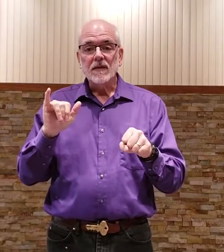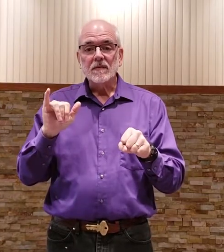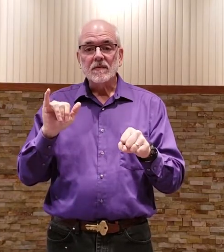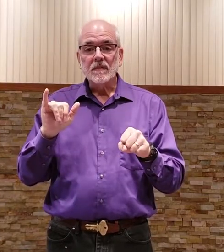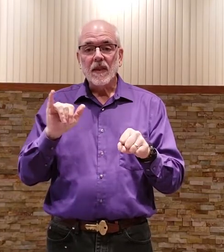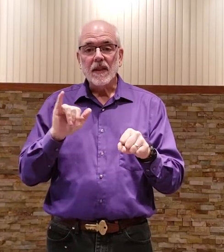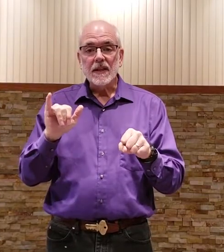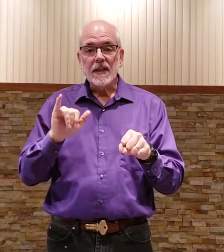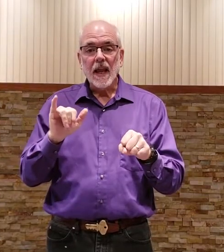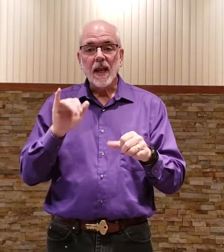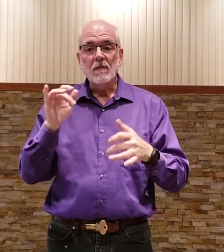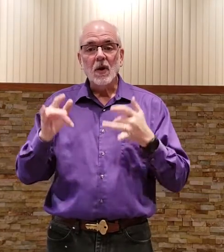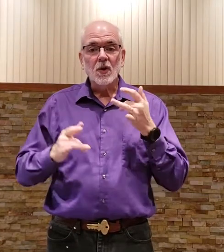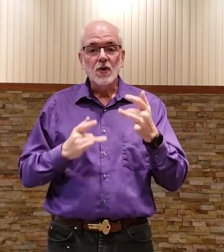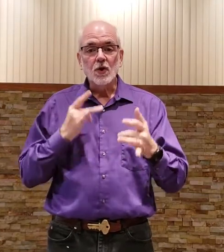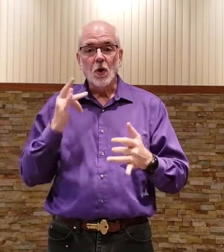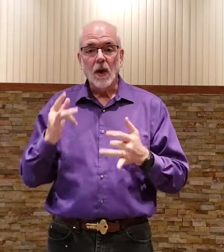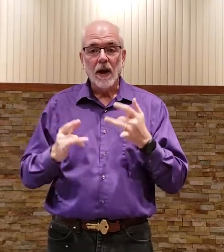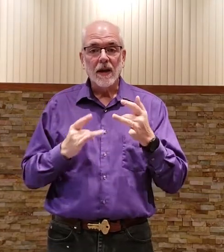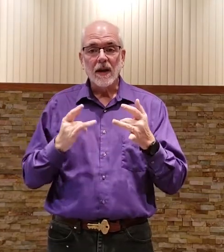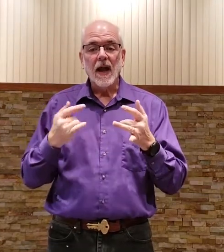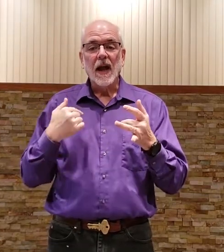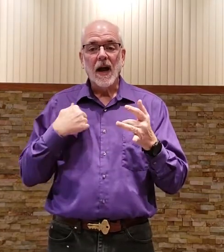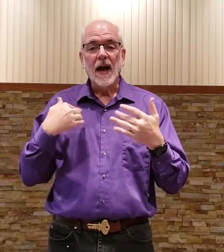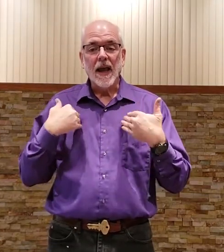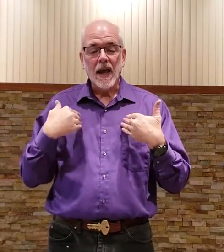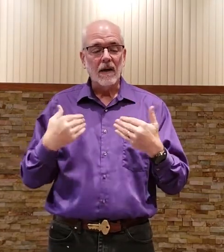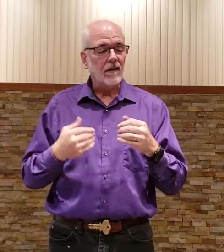the same joy i have